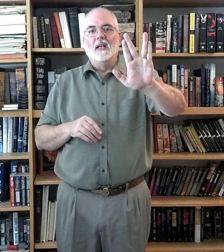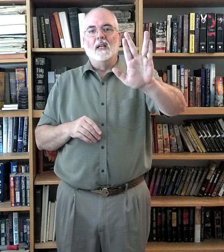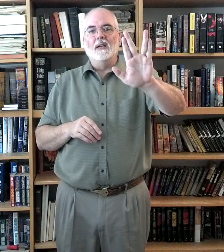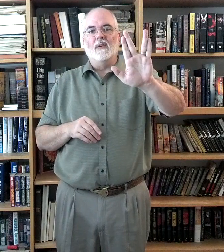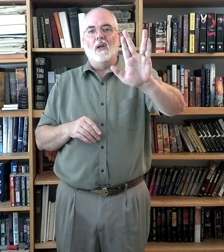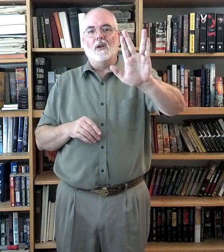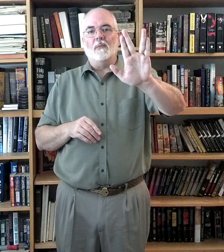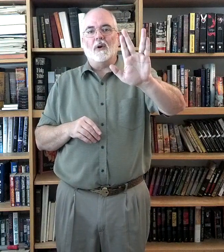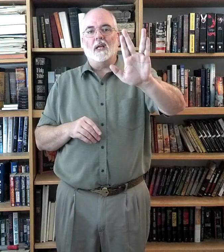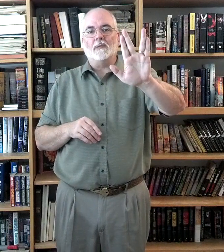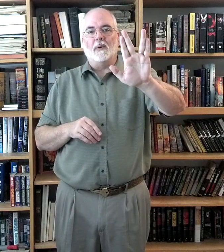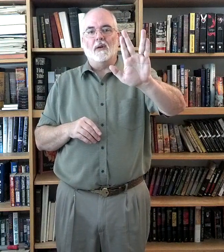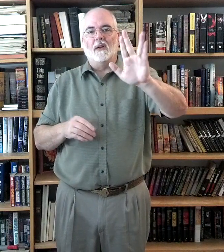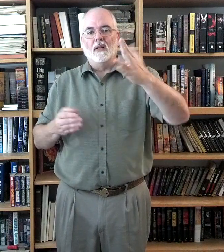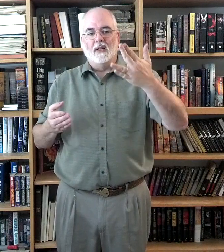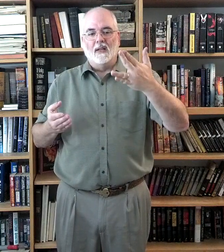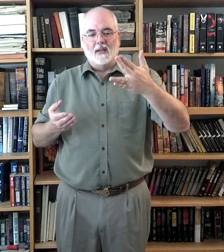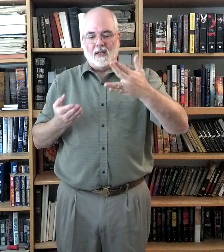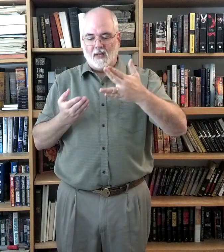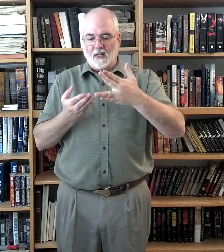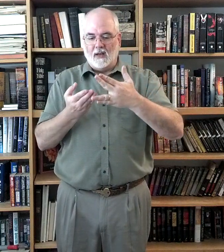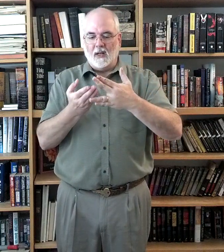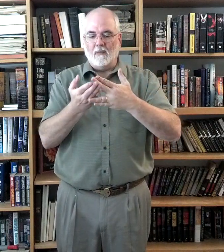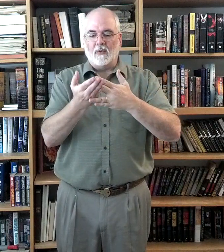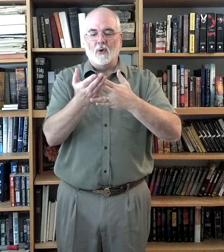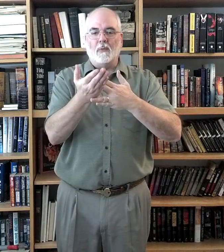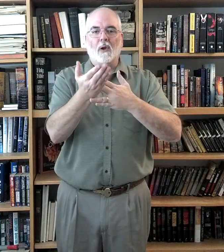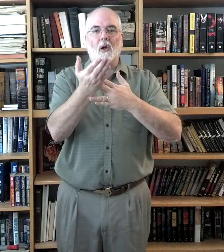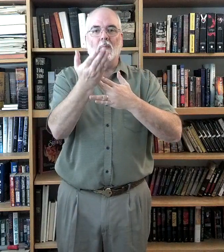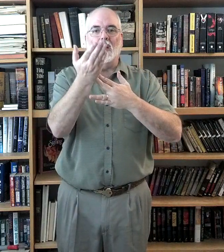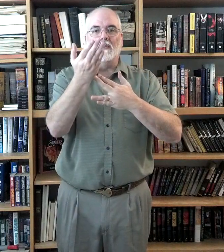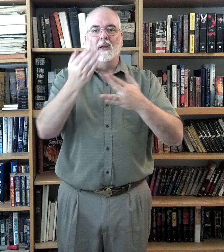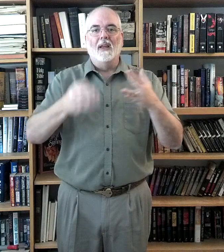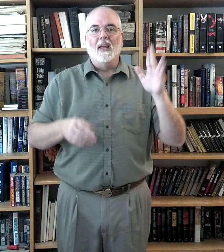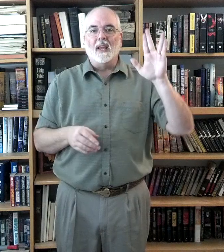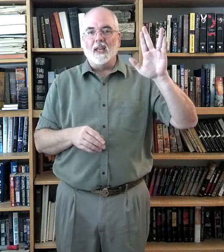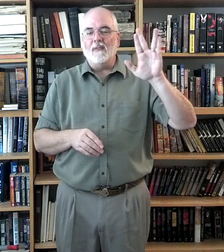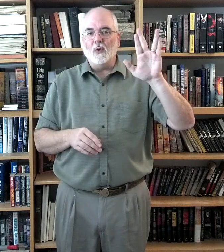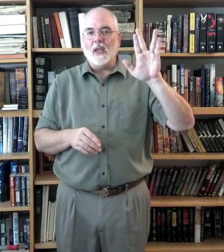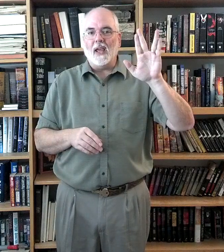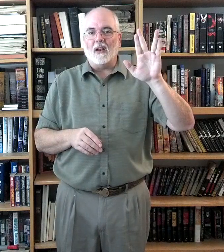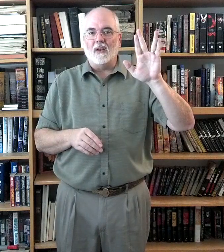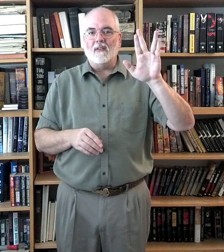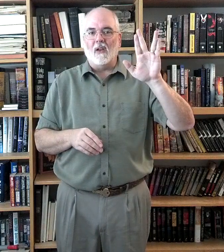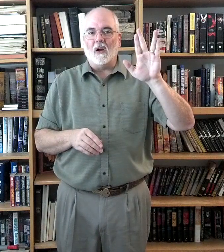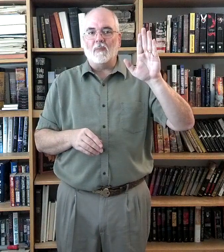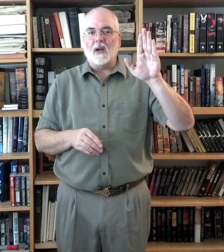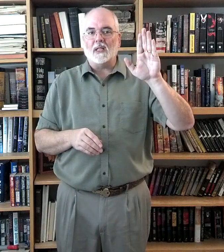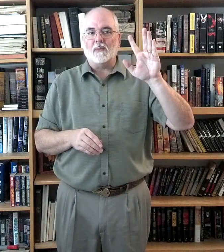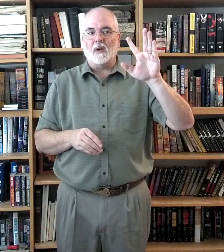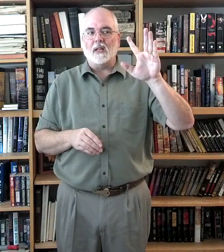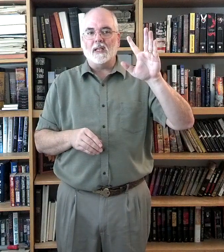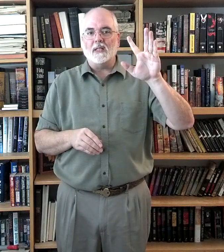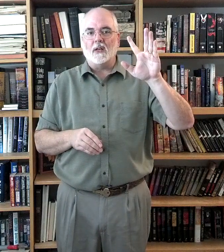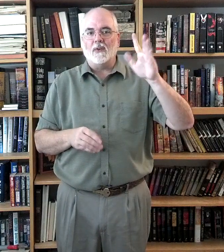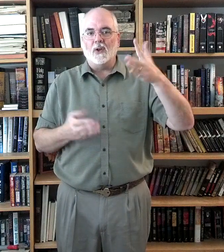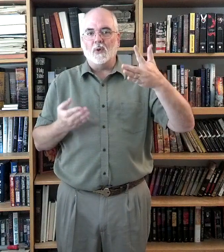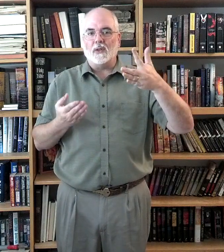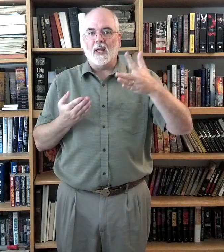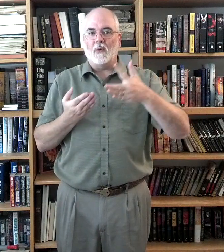live long and prosper. And then come through with palm up. If you can't live long and prosper and it's easier for you to do it that way